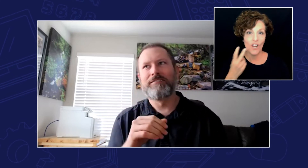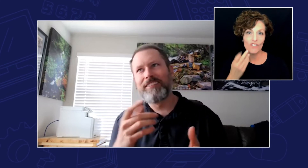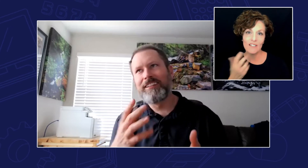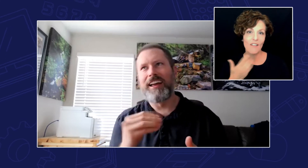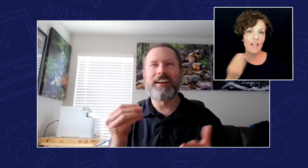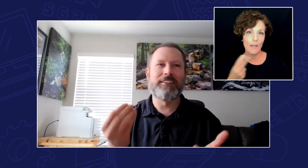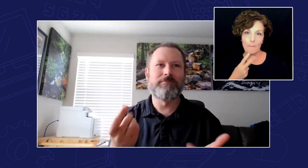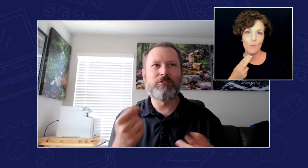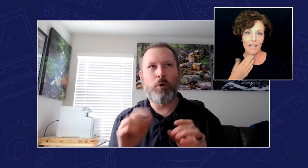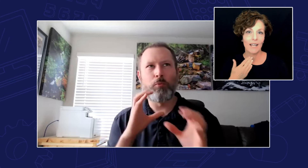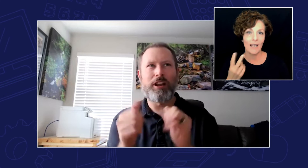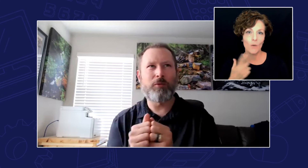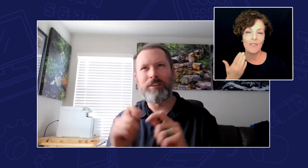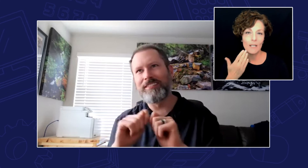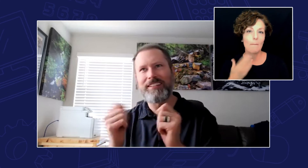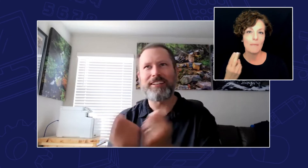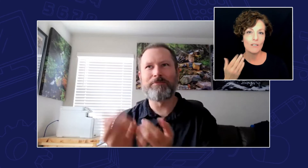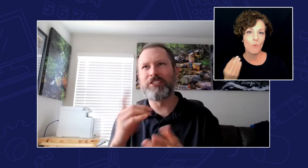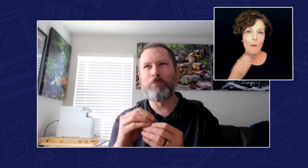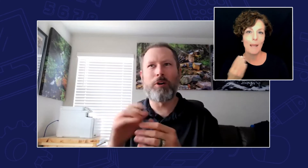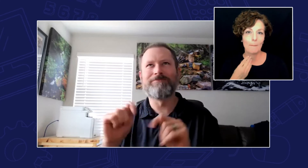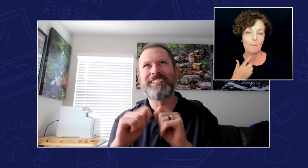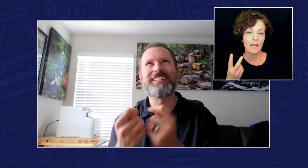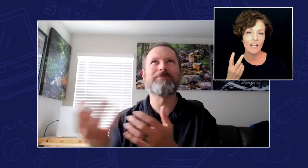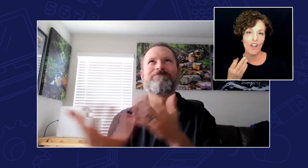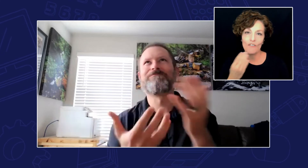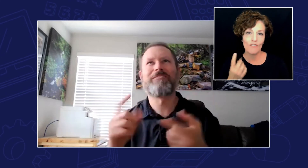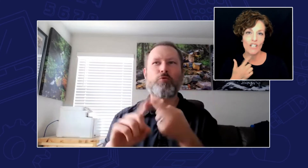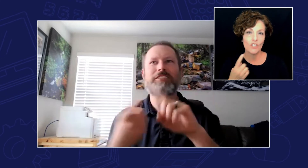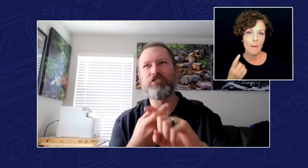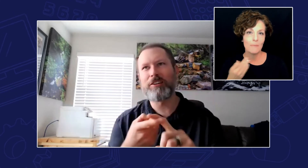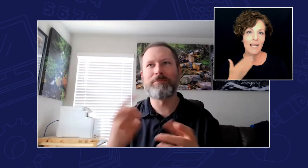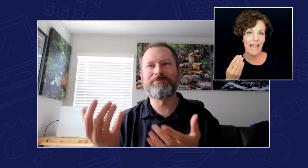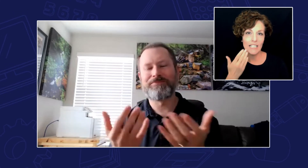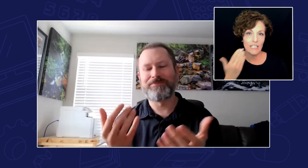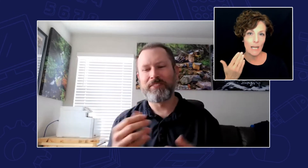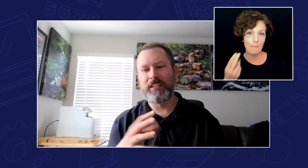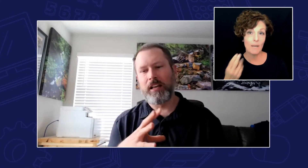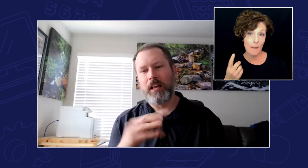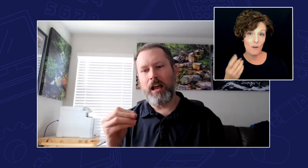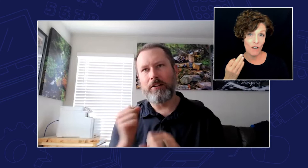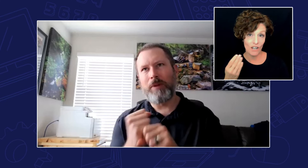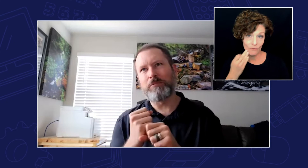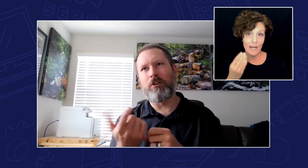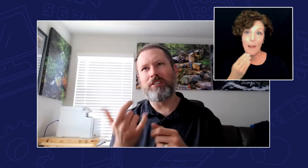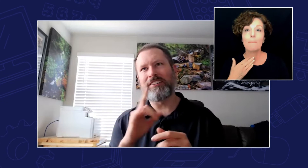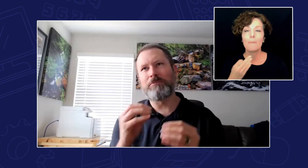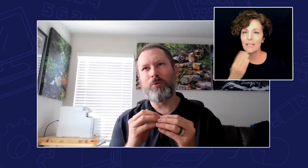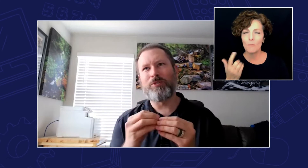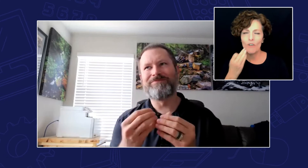yourself and communicating with the team is more about building friendships and team camaraderie and baseball